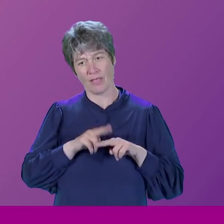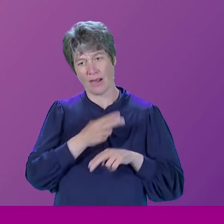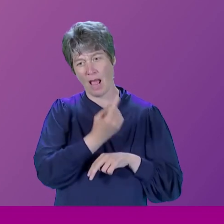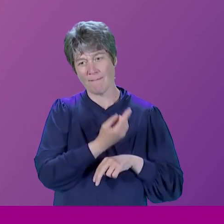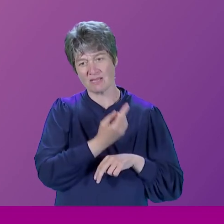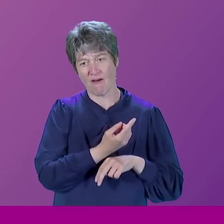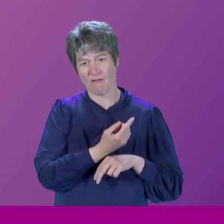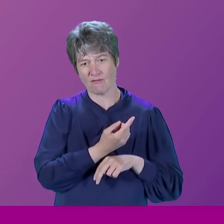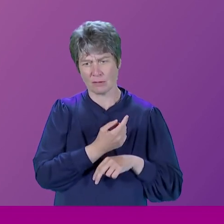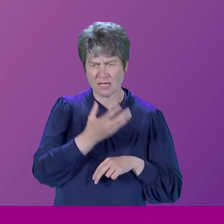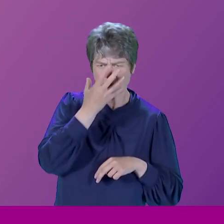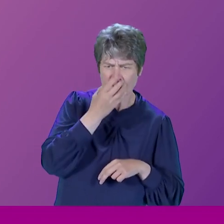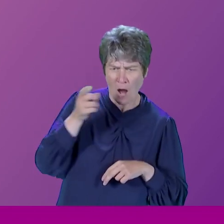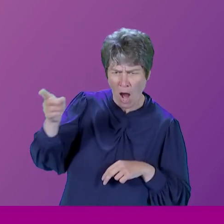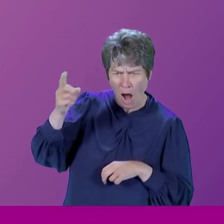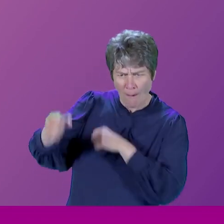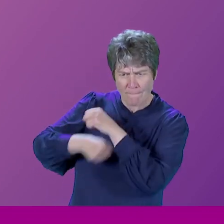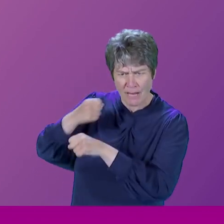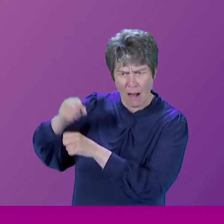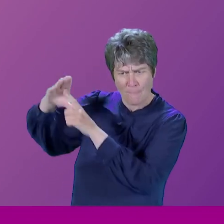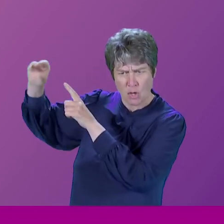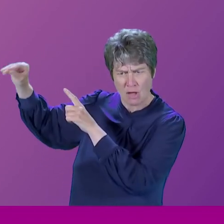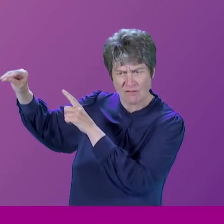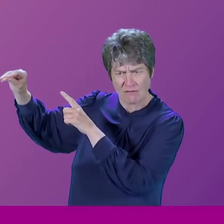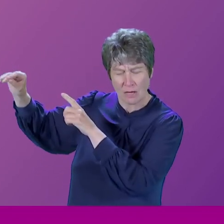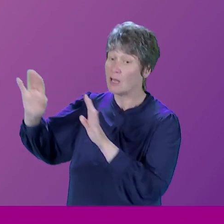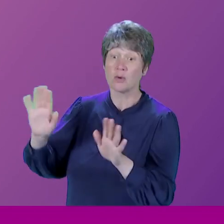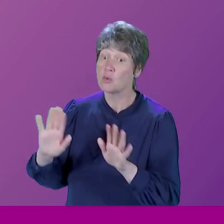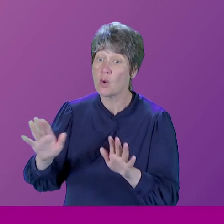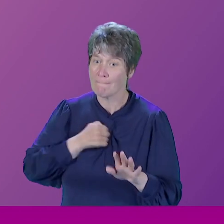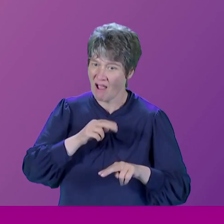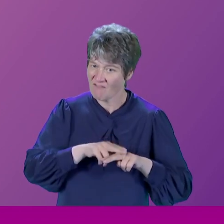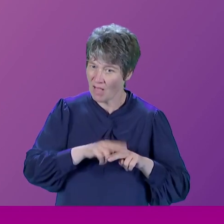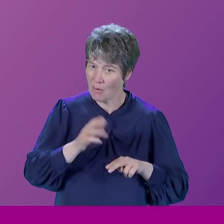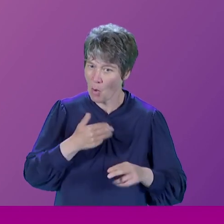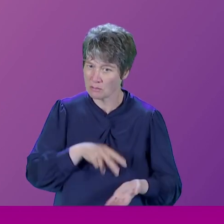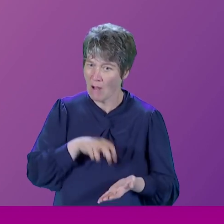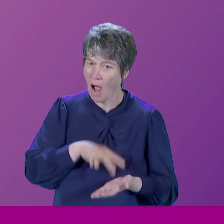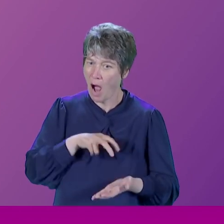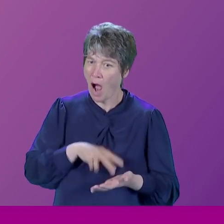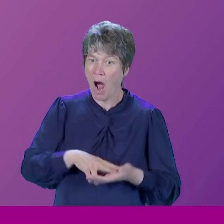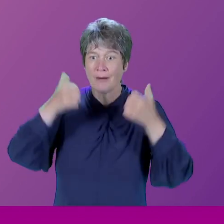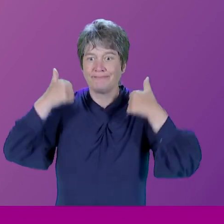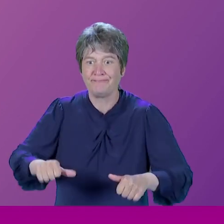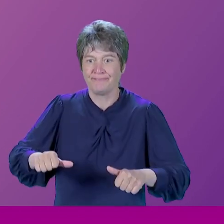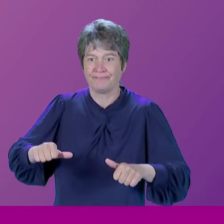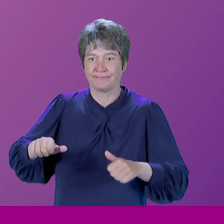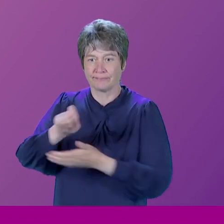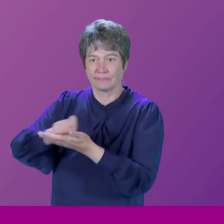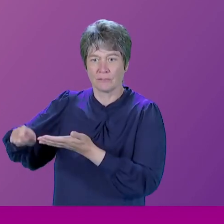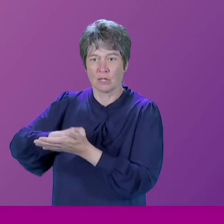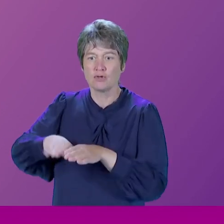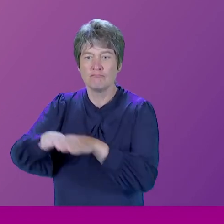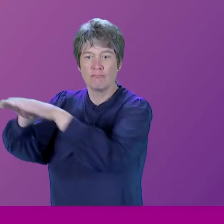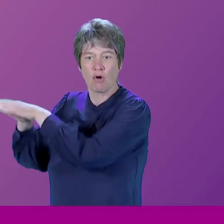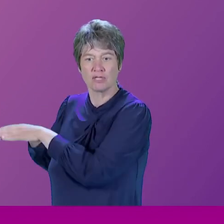much cross that I was a conservative as delighted that I had the opportunity to participate in democratic politics. And although in many ways he